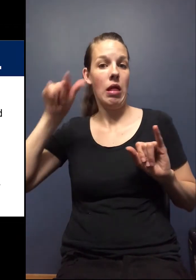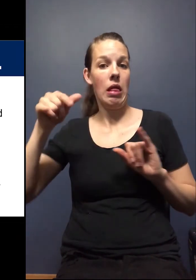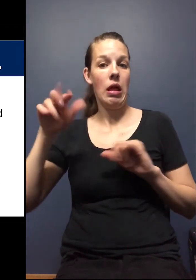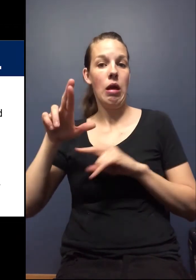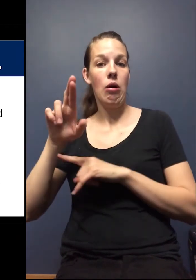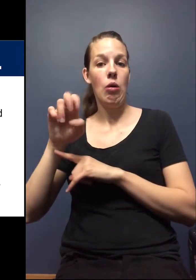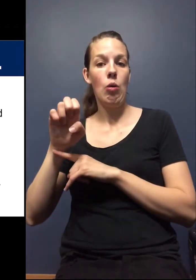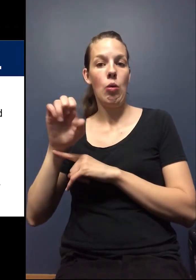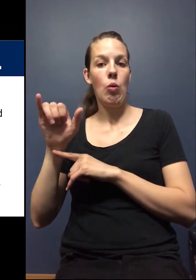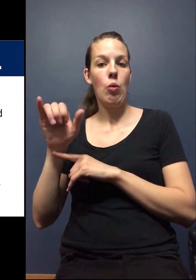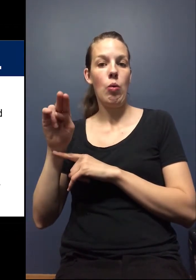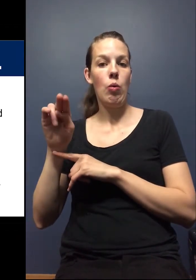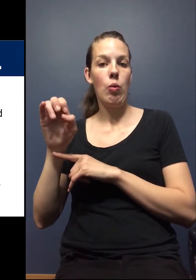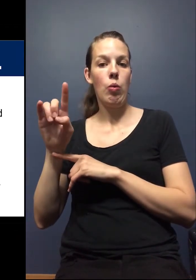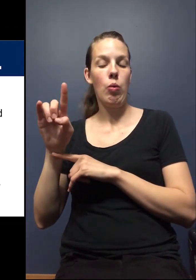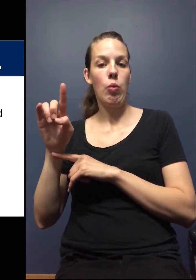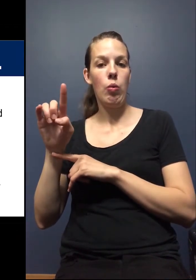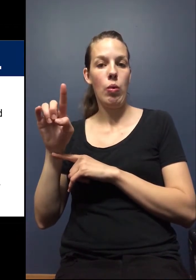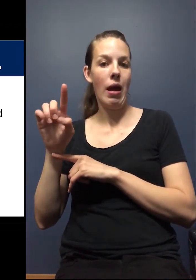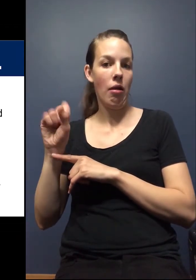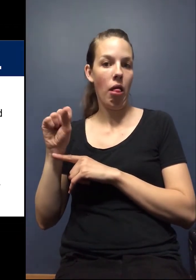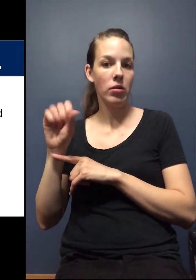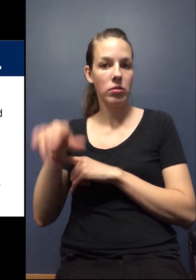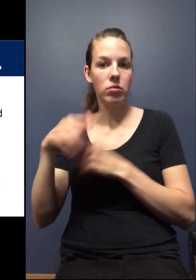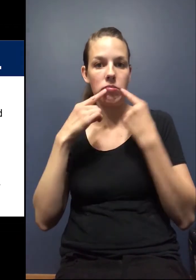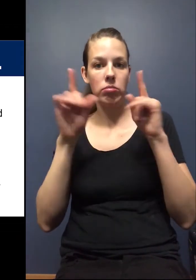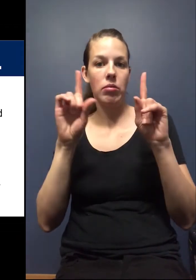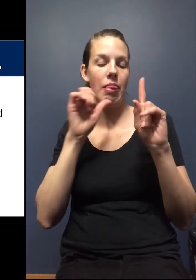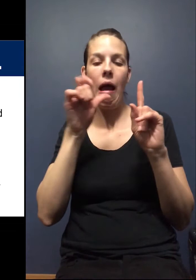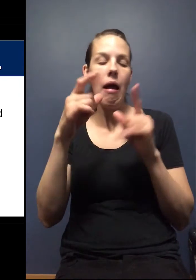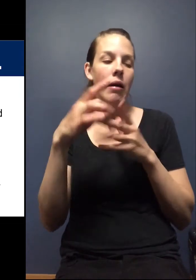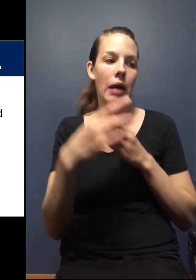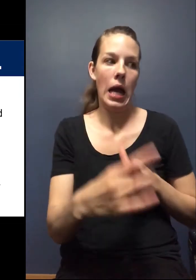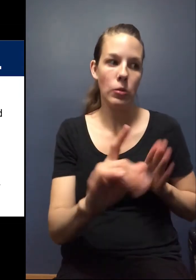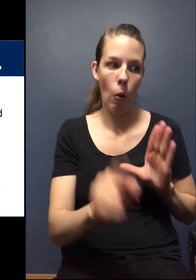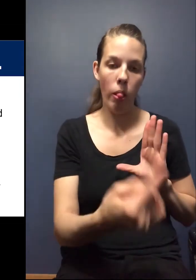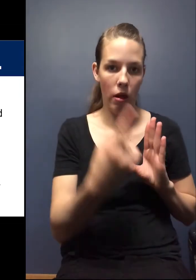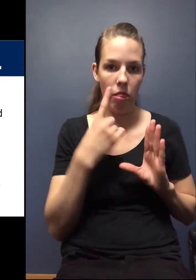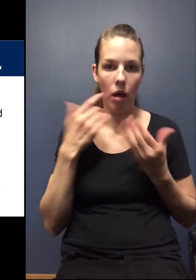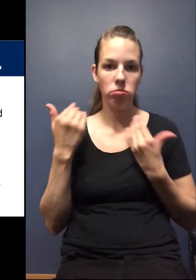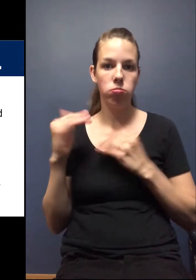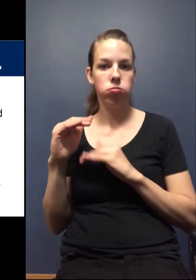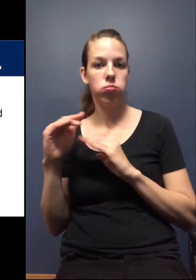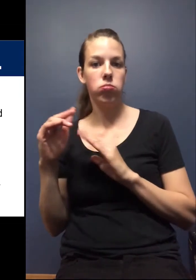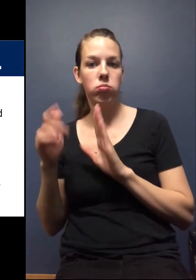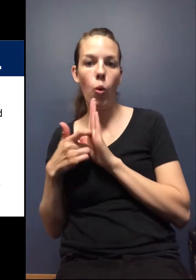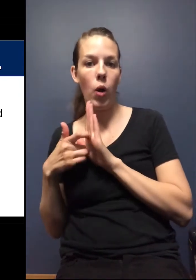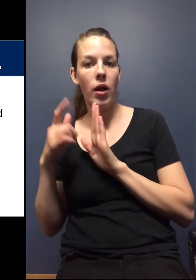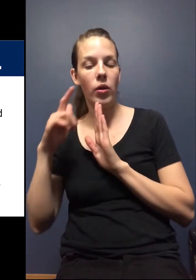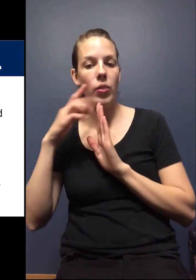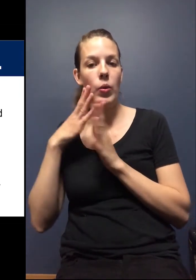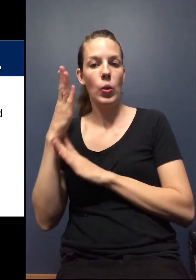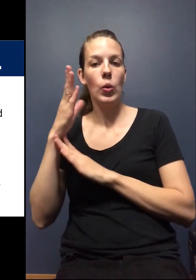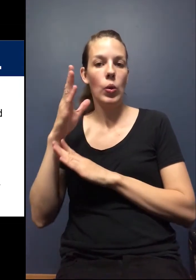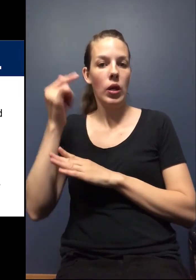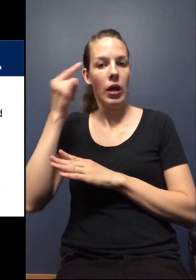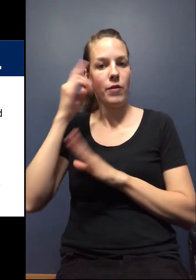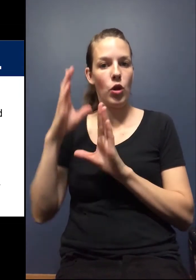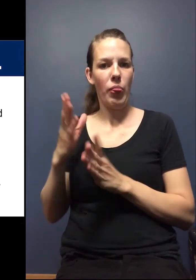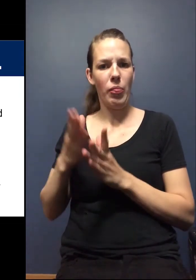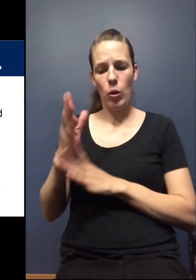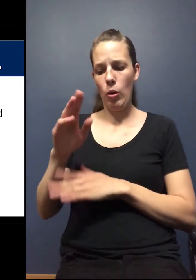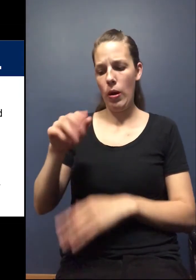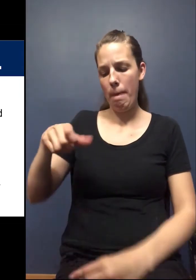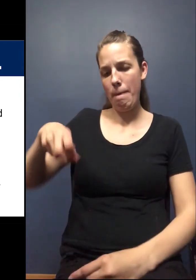Reynolds proclamations. That's, that's not just a guidance piece. And I believe that's through, through at least midnight